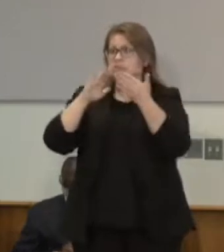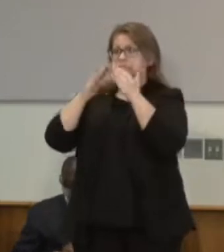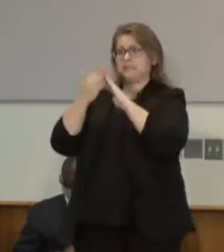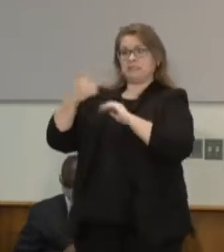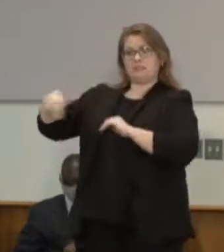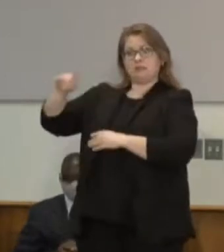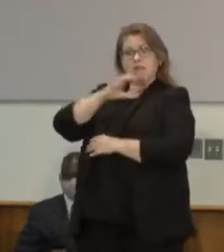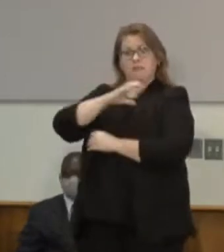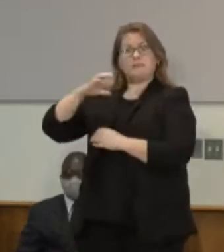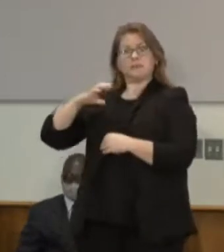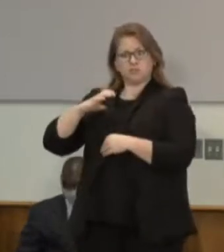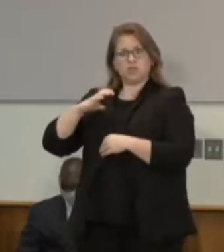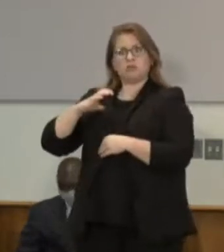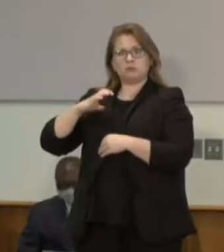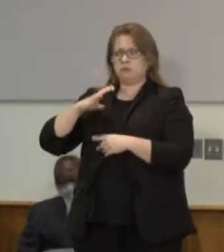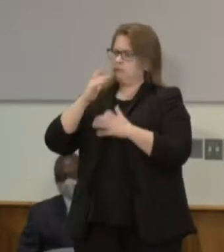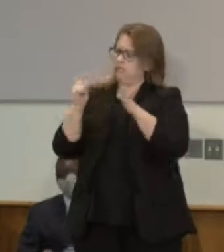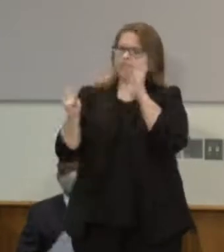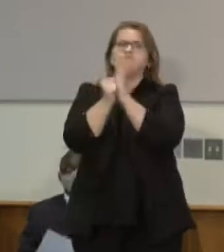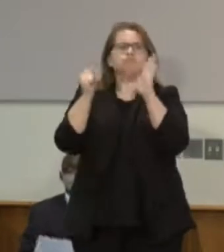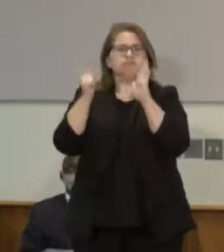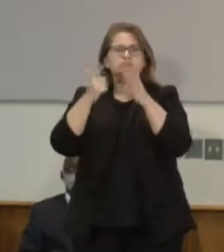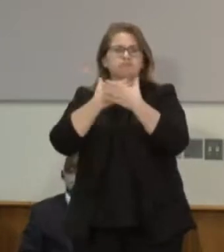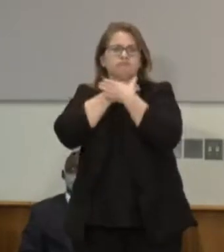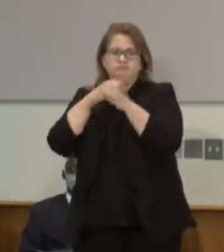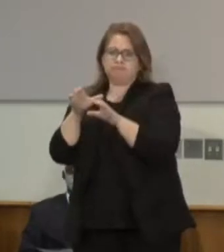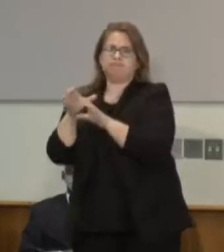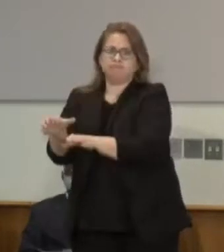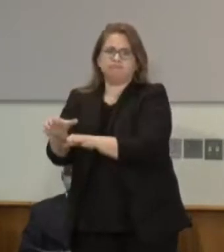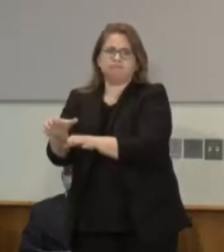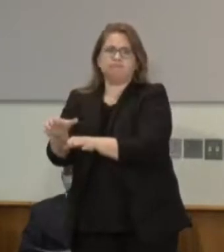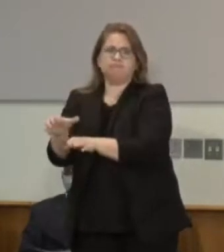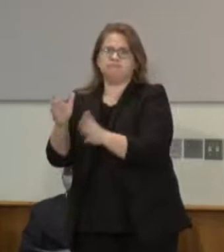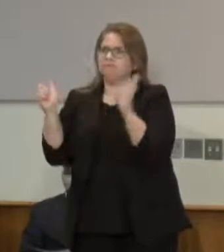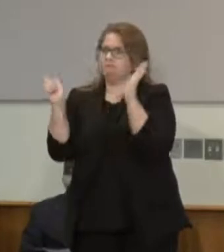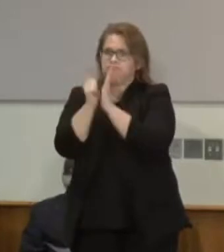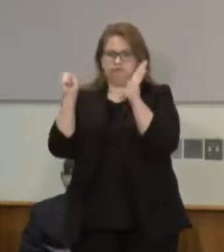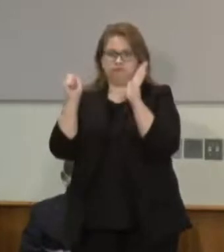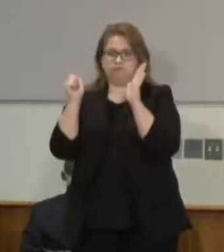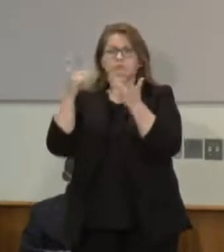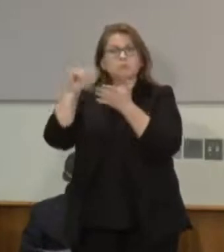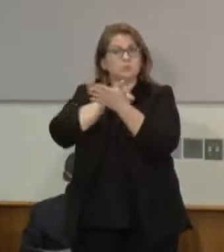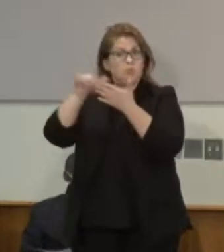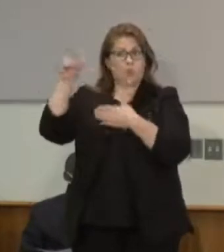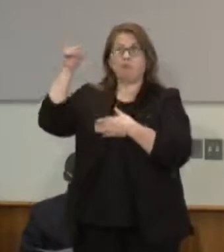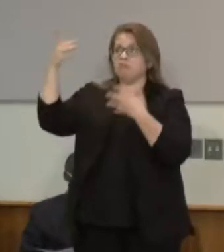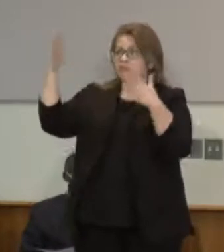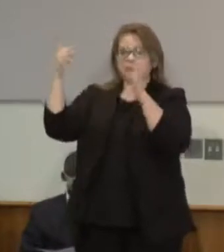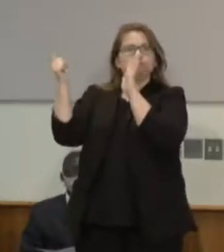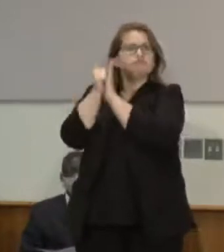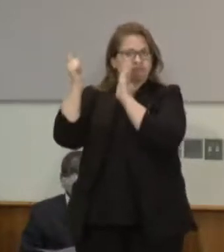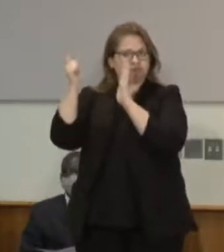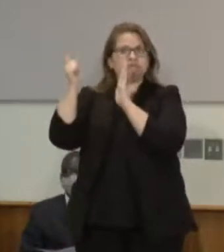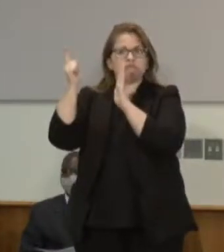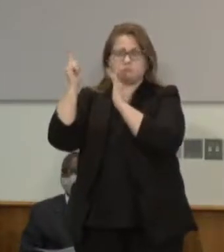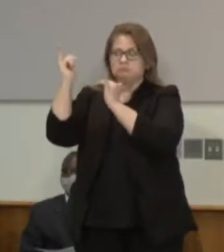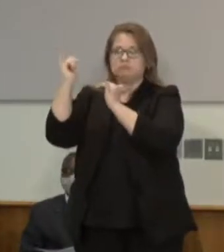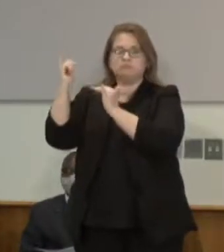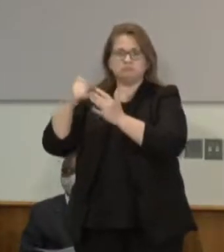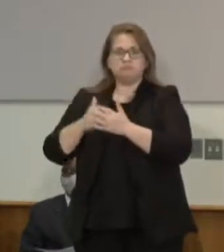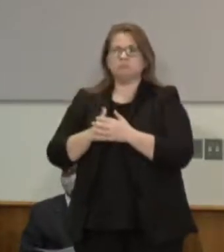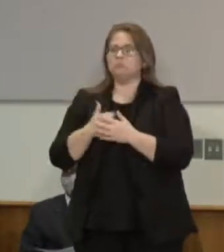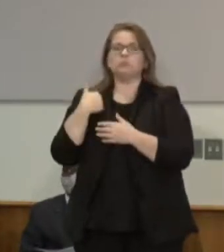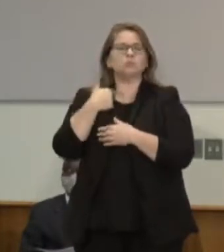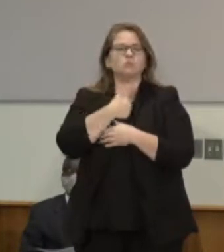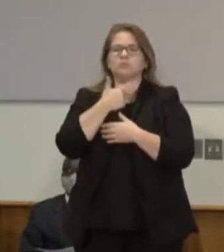banned chokeholds, and then we saw New York City and Denver and other cities start to pick up on this. I think for many, the idea that chokeholds were